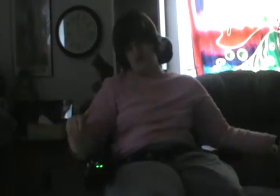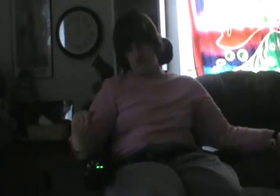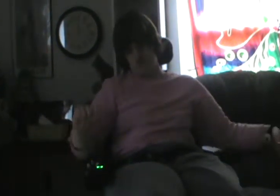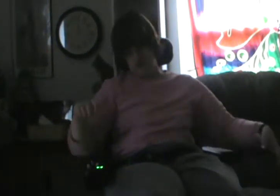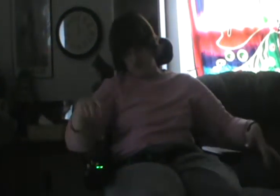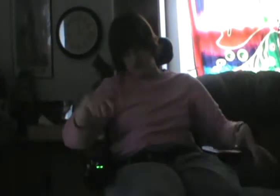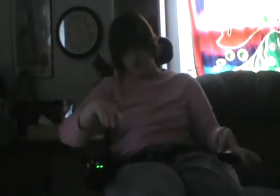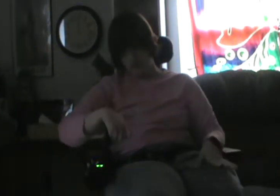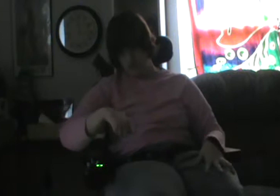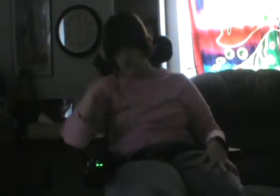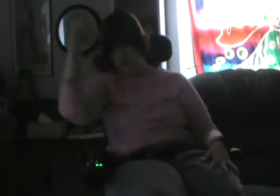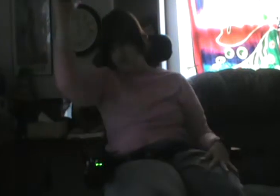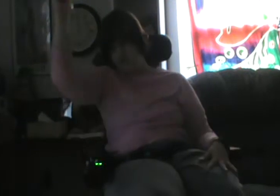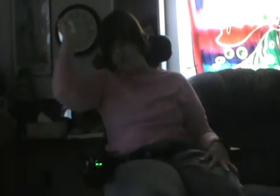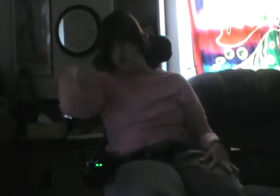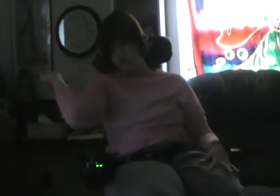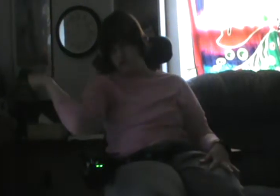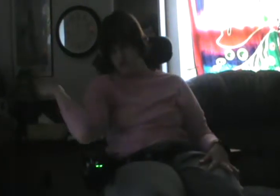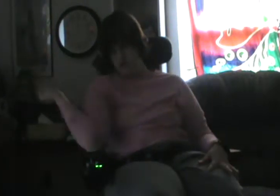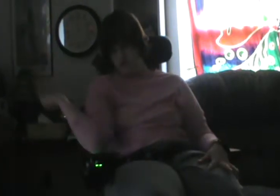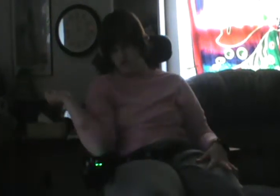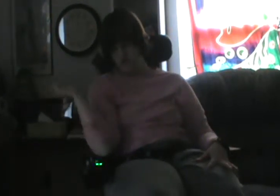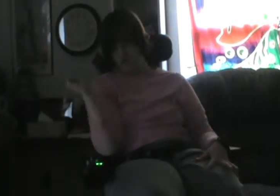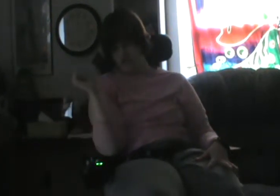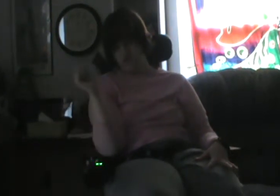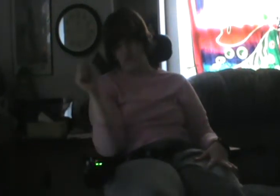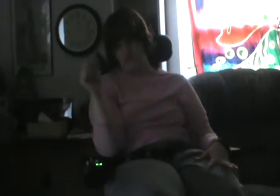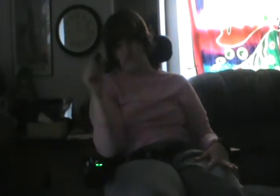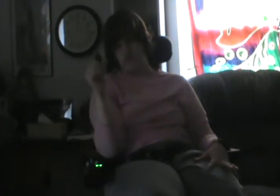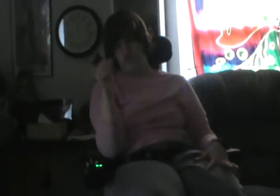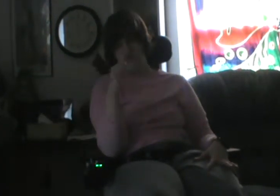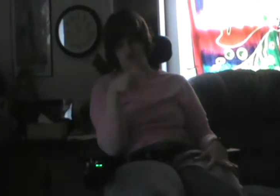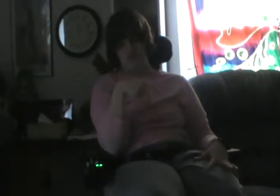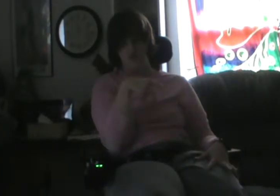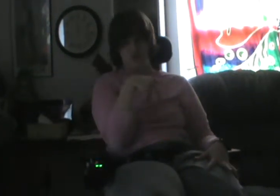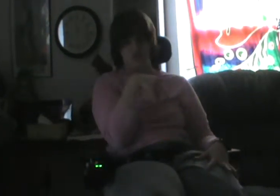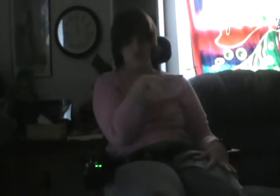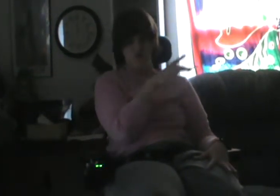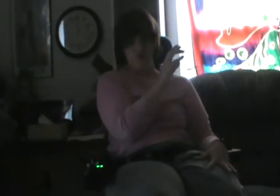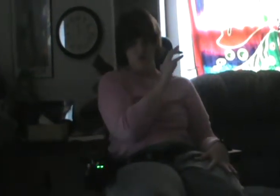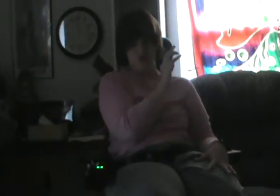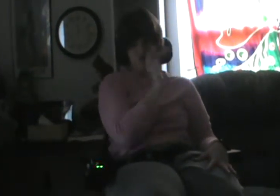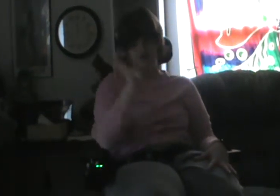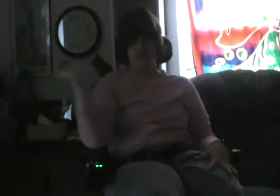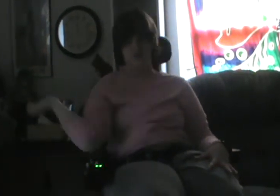Now that I am grown, I know I was not grown.